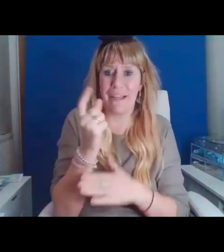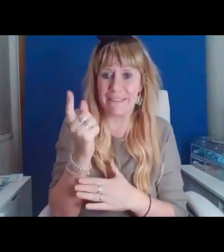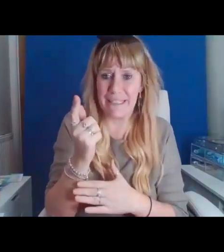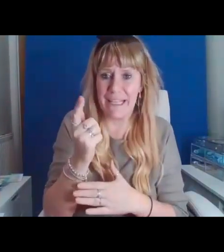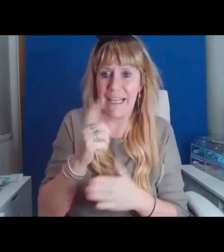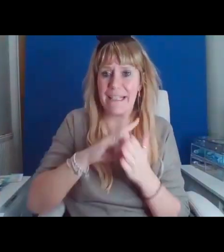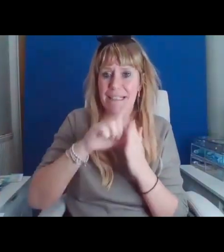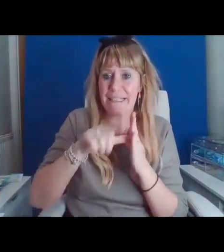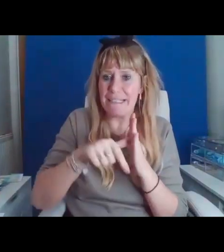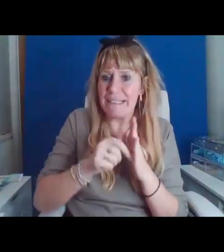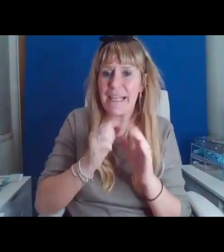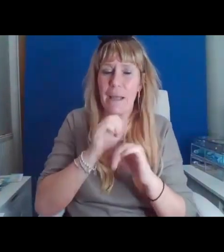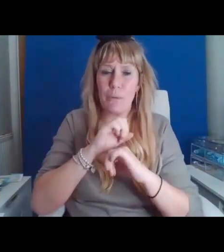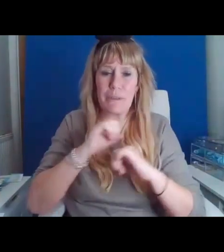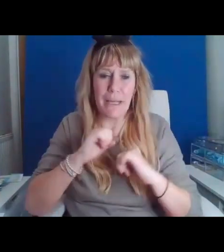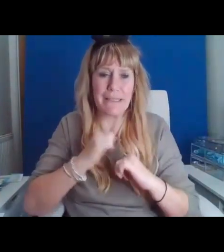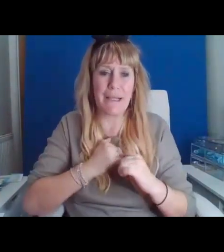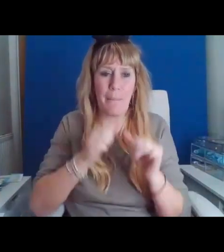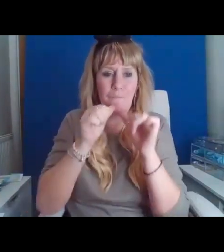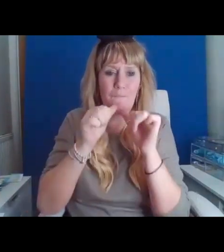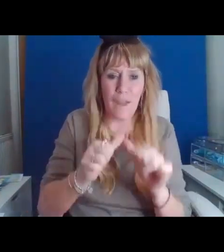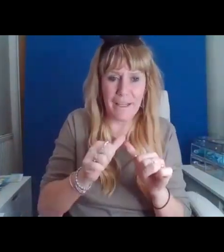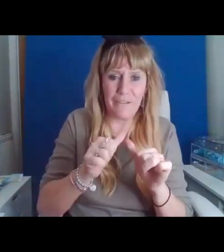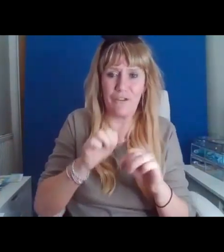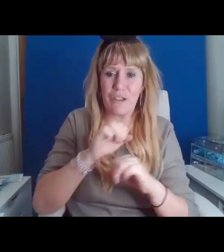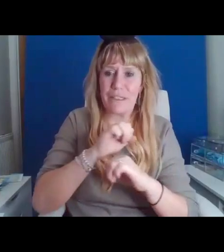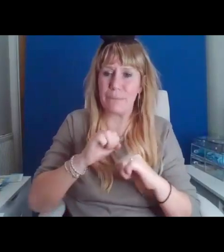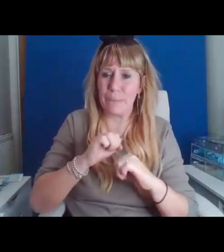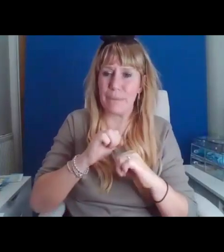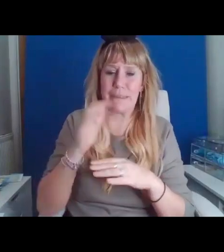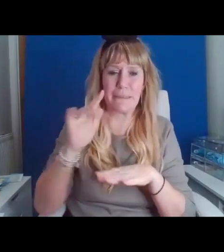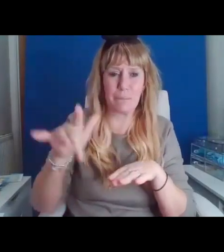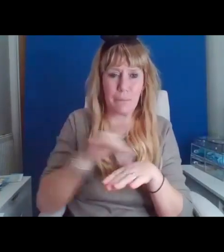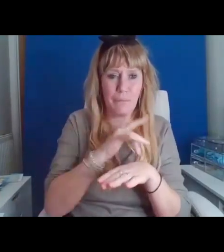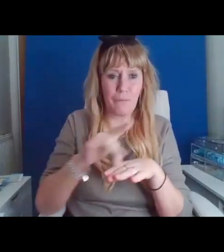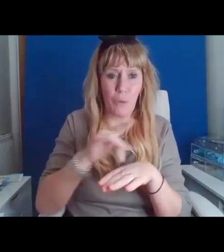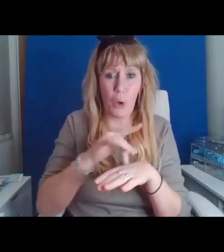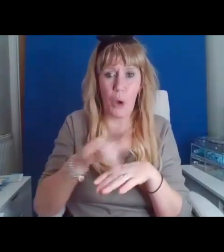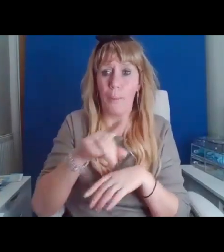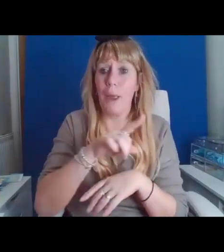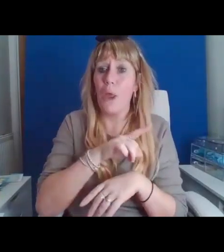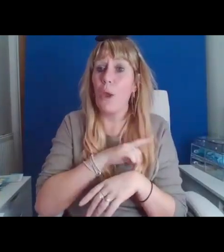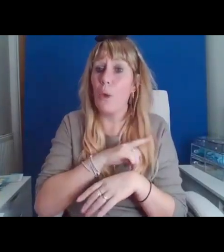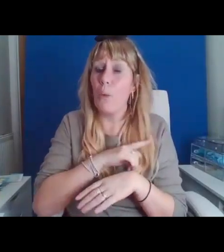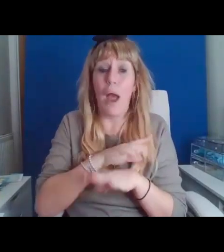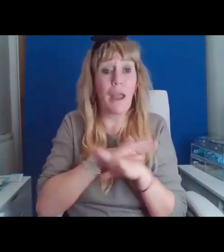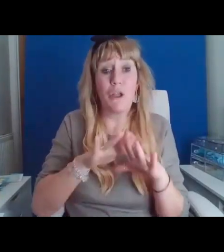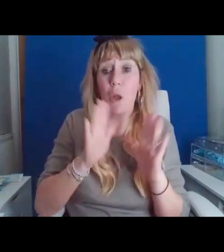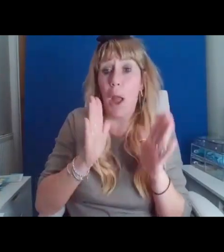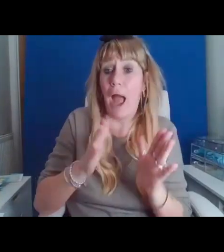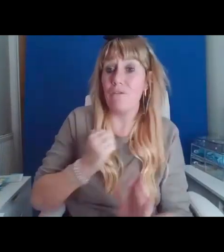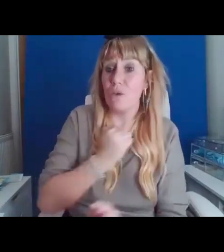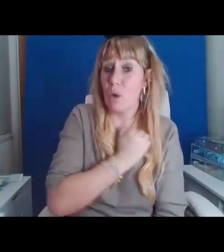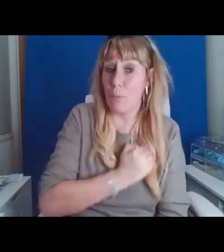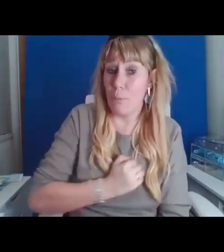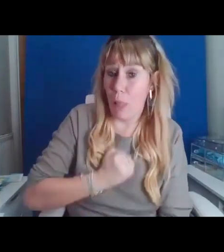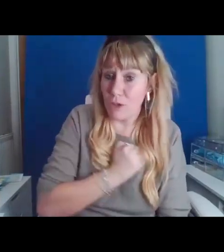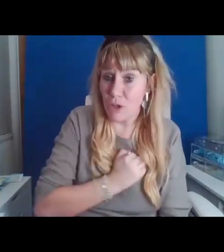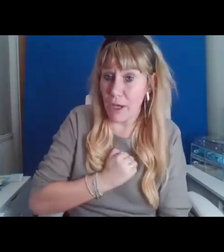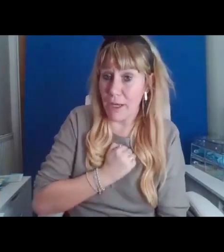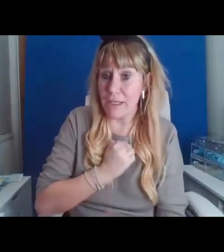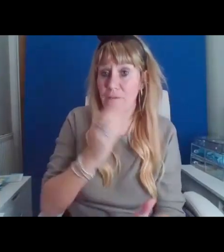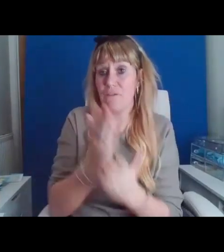places to perform because you don't have to apologise for the fact that, for example,